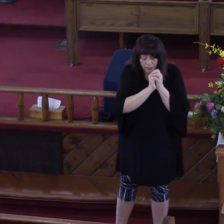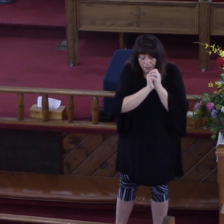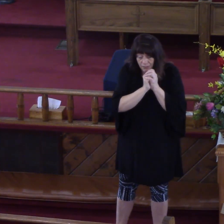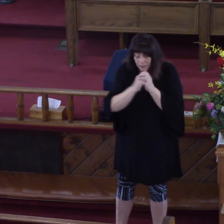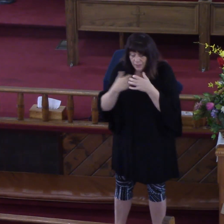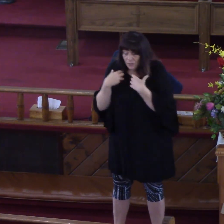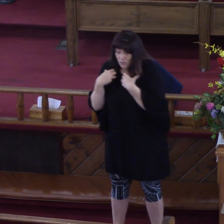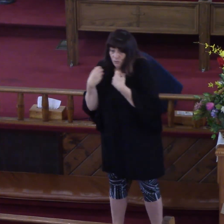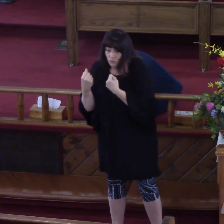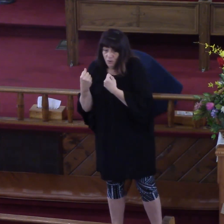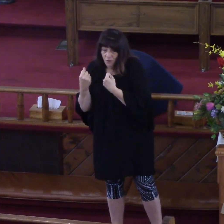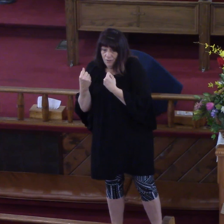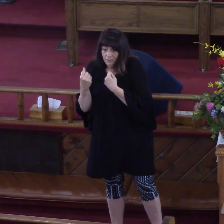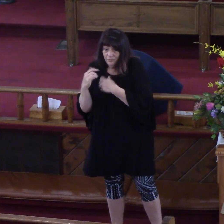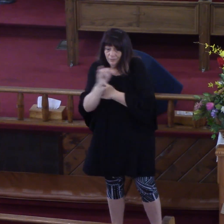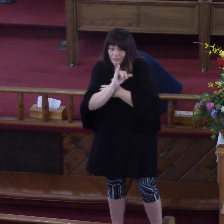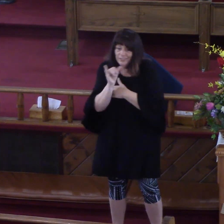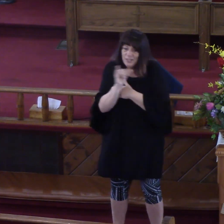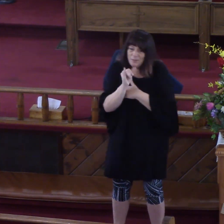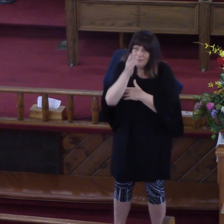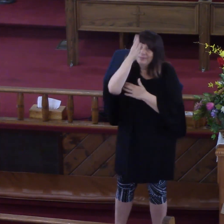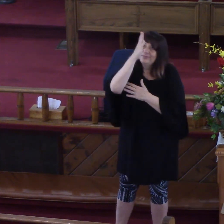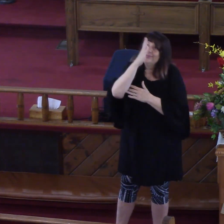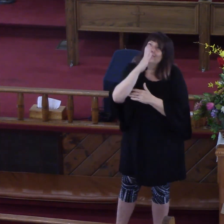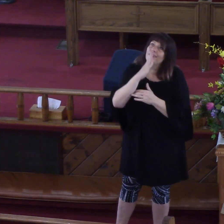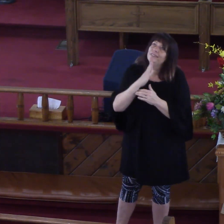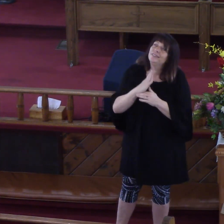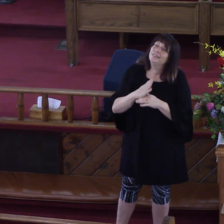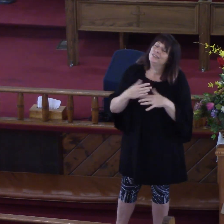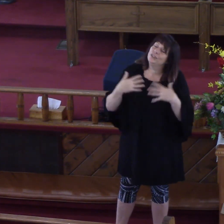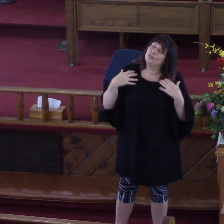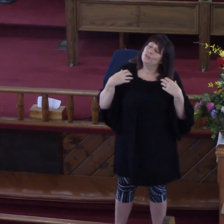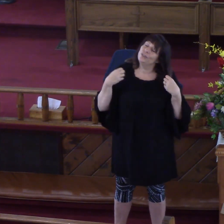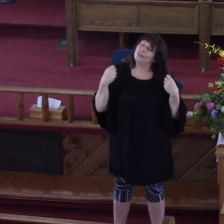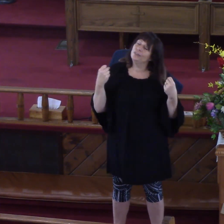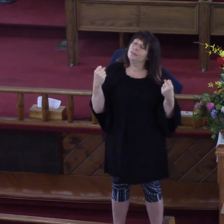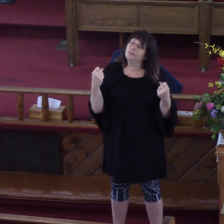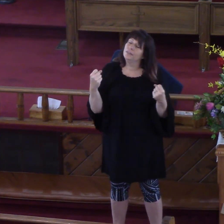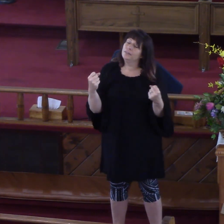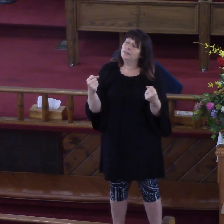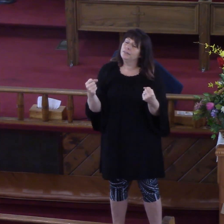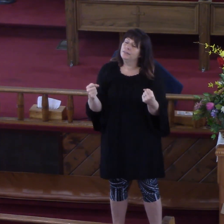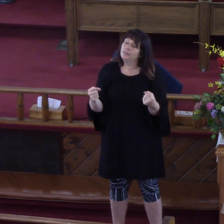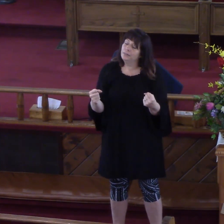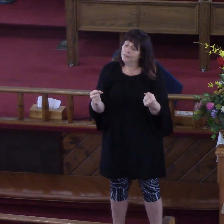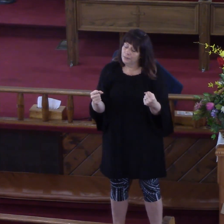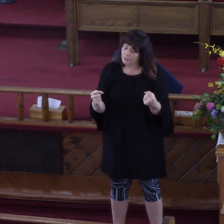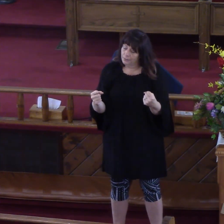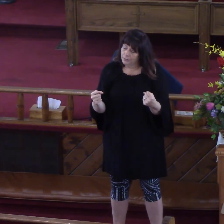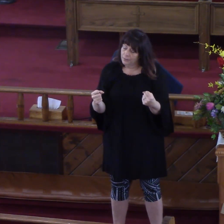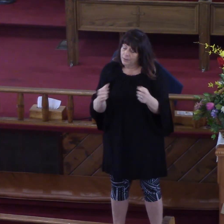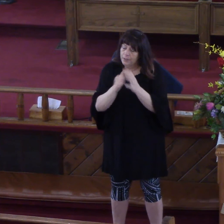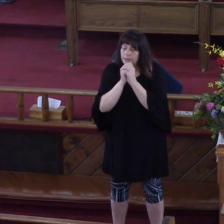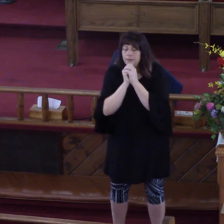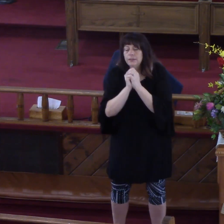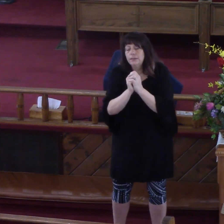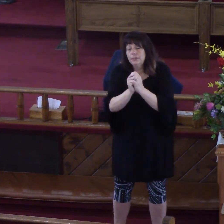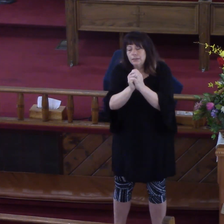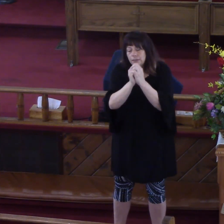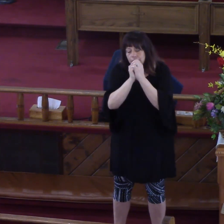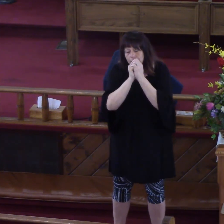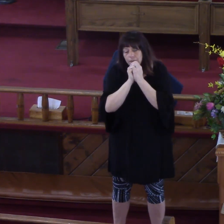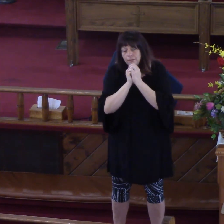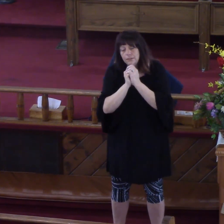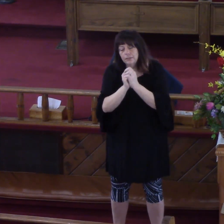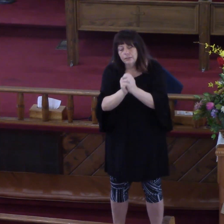as strong As God is strong Prayer